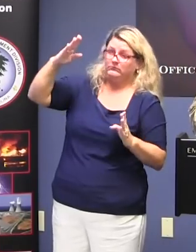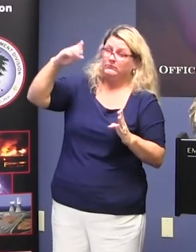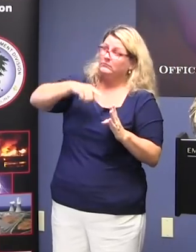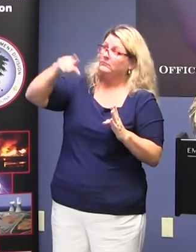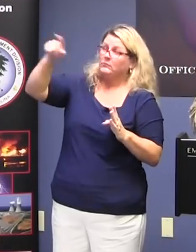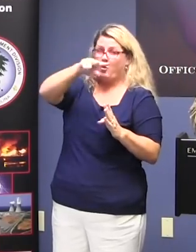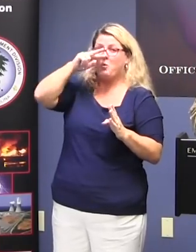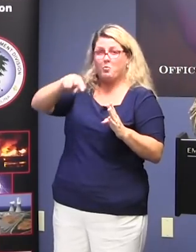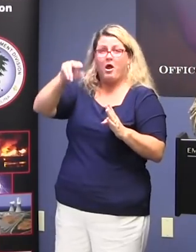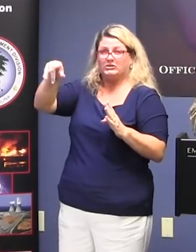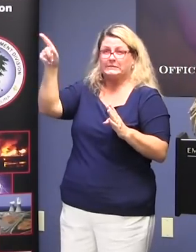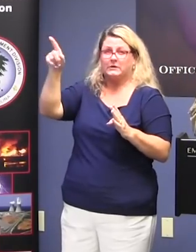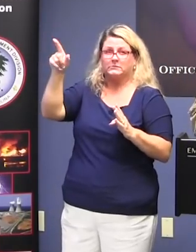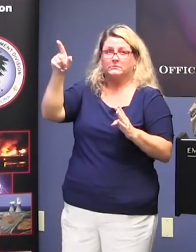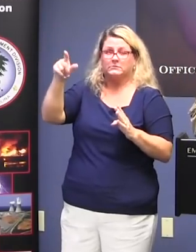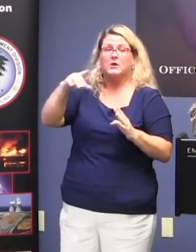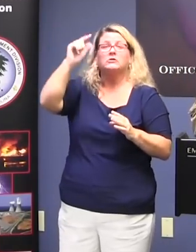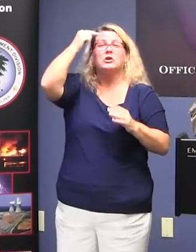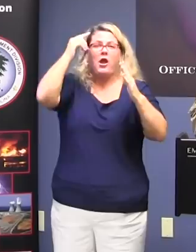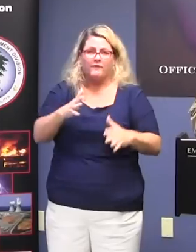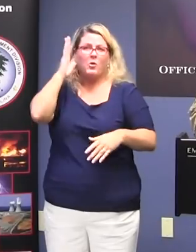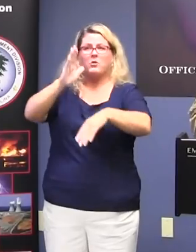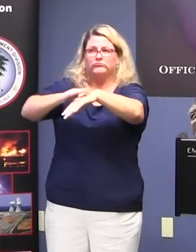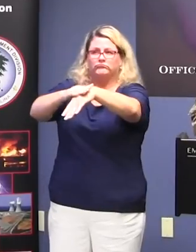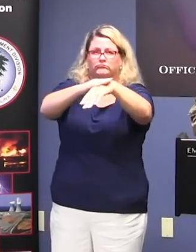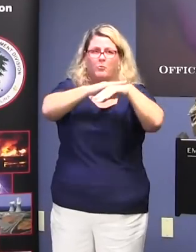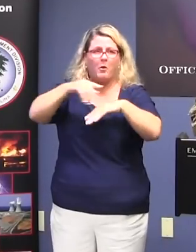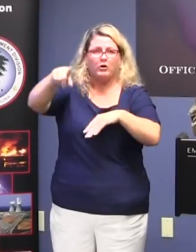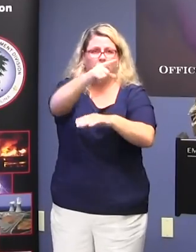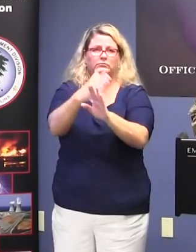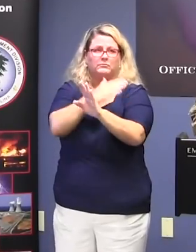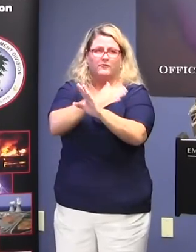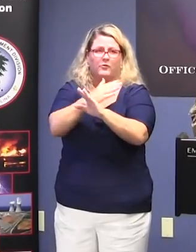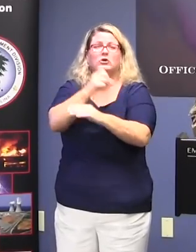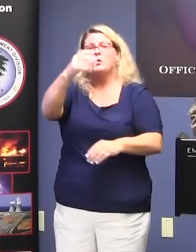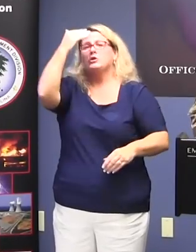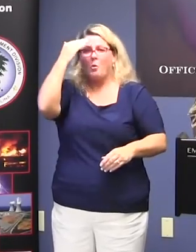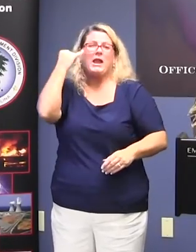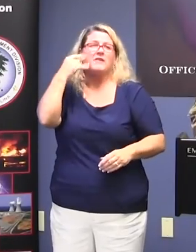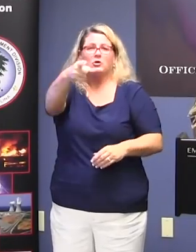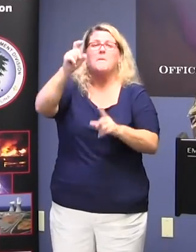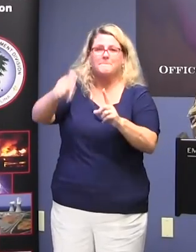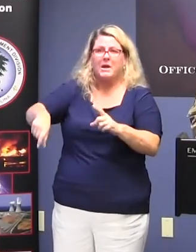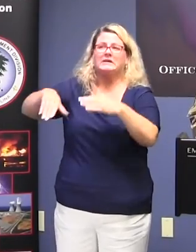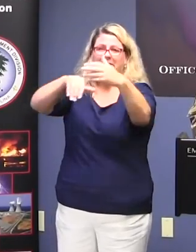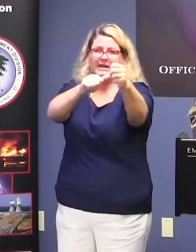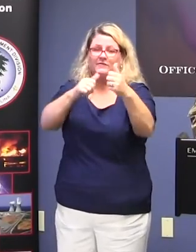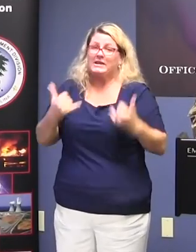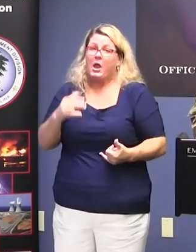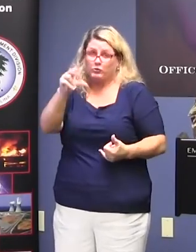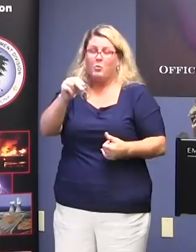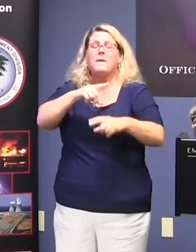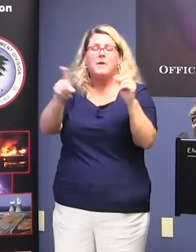Governor will officially notify you in time so that you can make your moves. But we do appreciate the